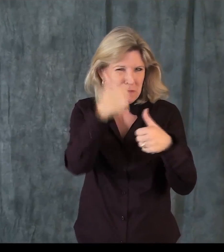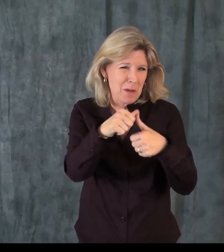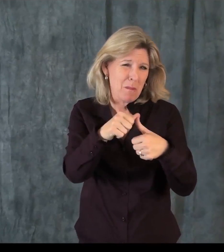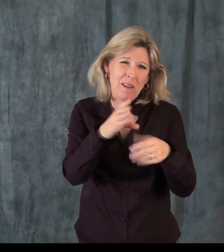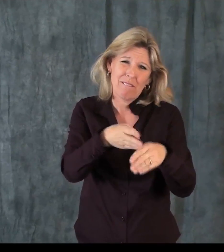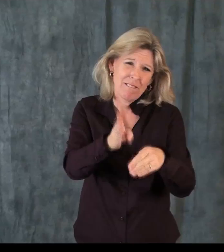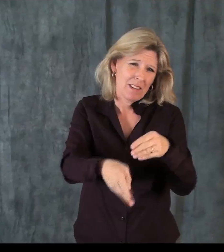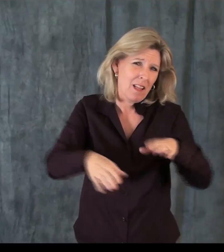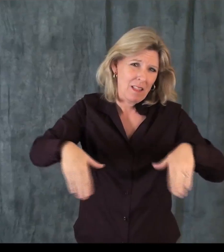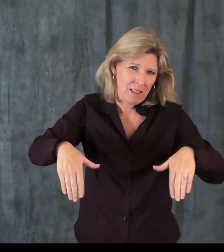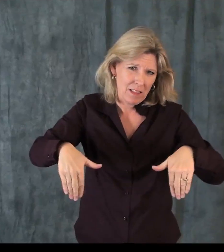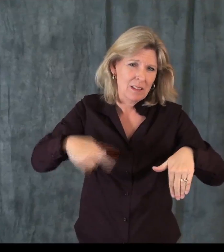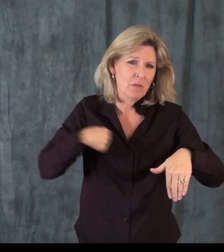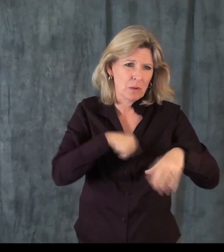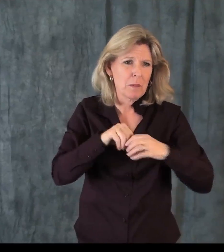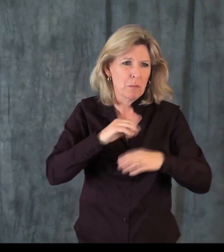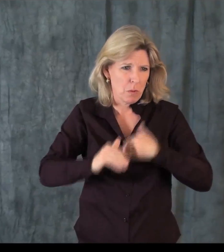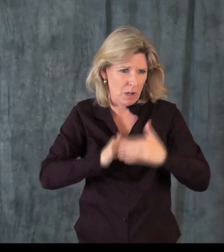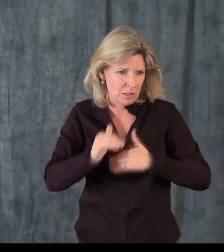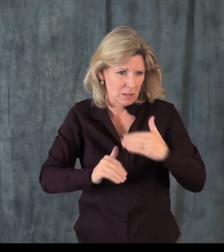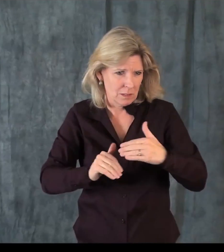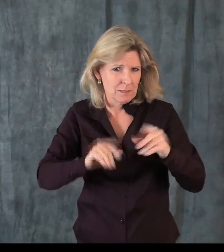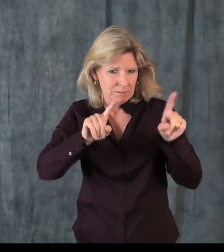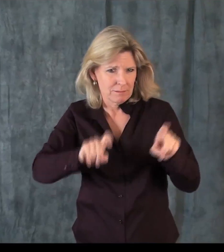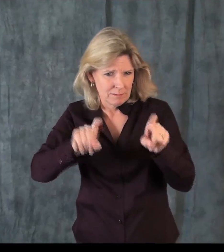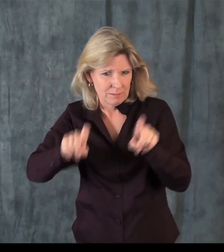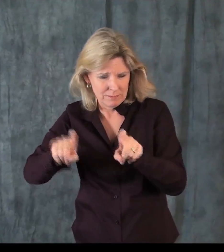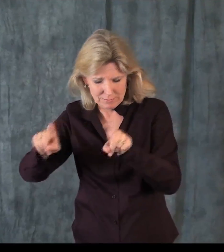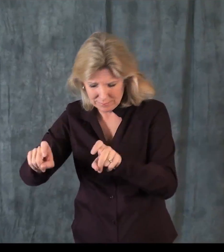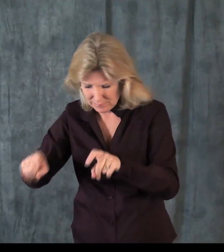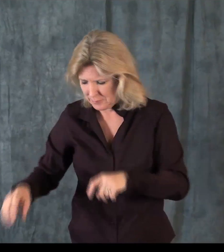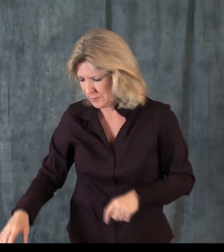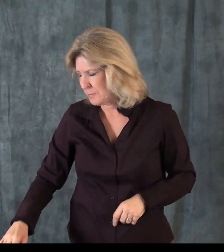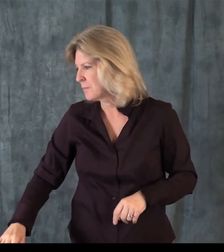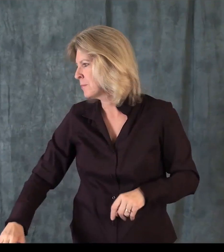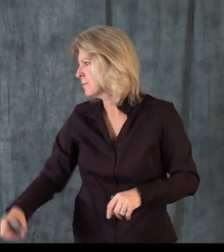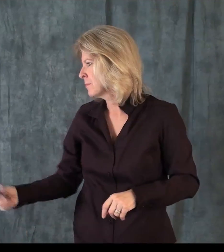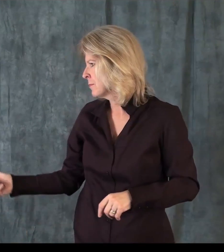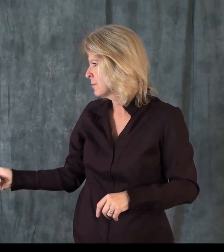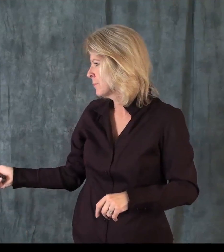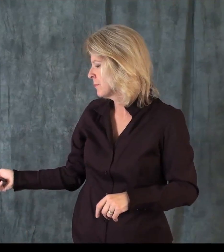recommendations. And remember, I just want to mention again, we are not complete with this process. We're still in the testing phase.